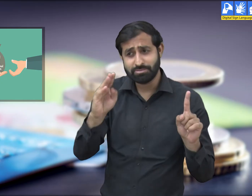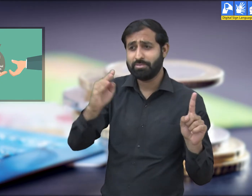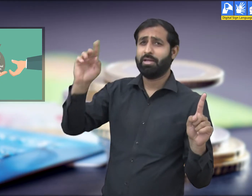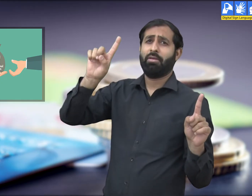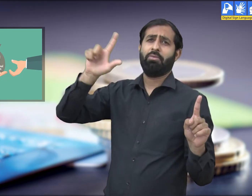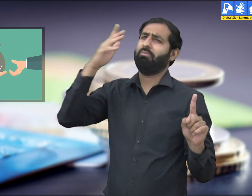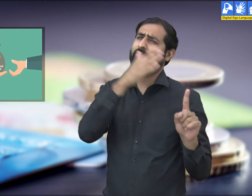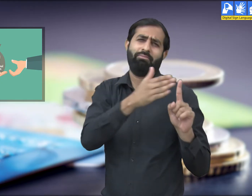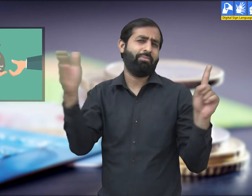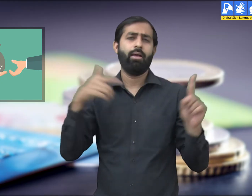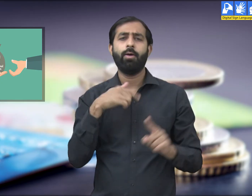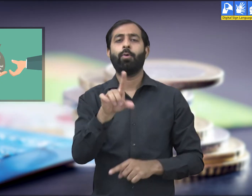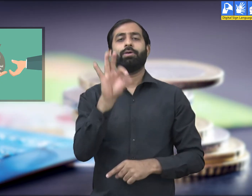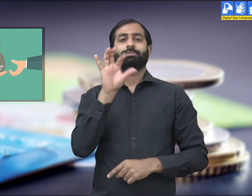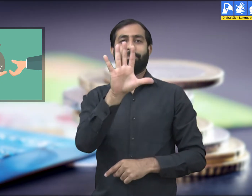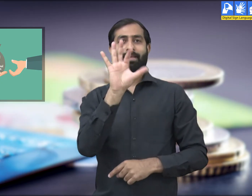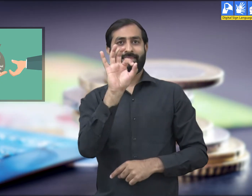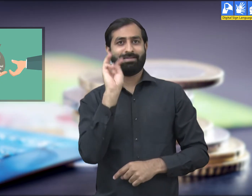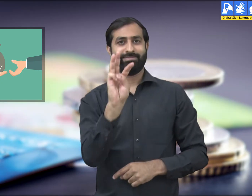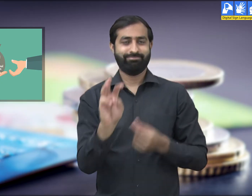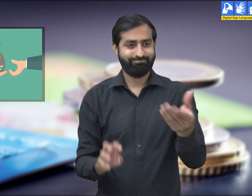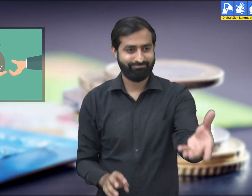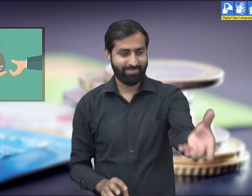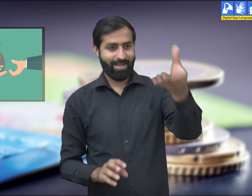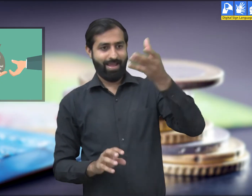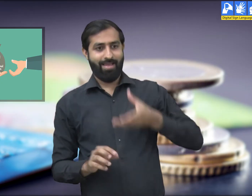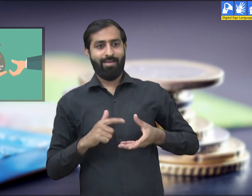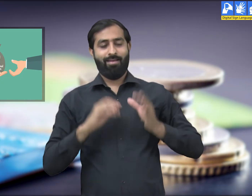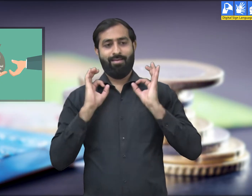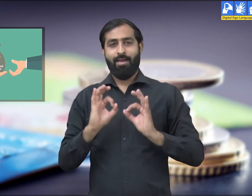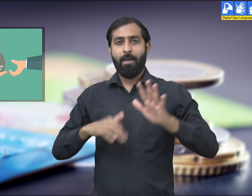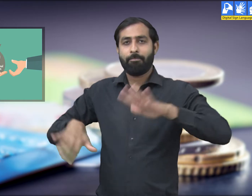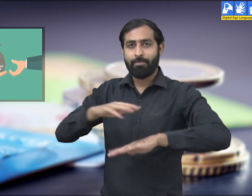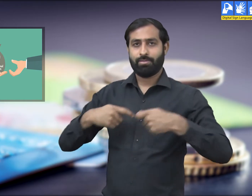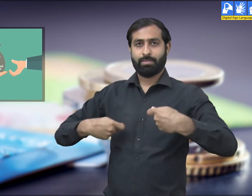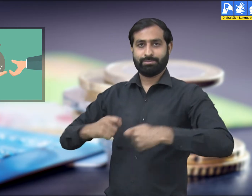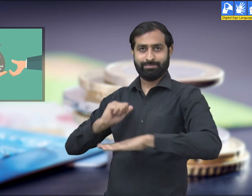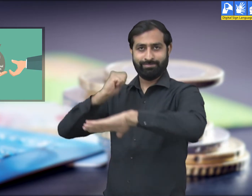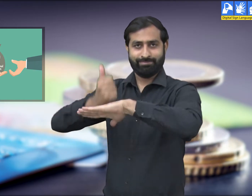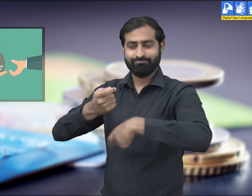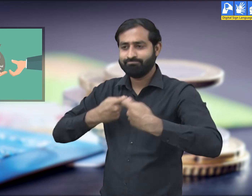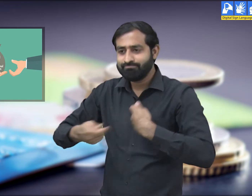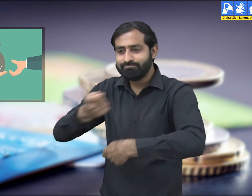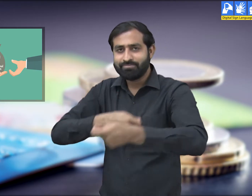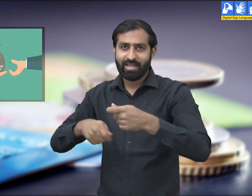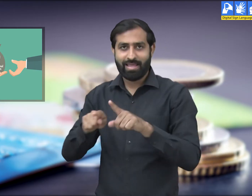Let's consider someone has taken a loan of Rs 50,000 from the bank. With this loan the